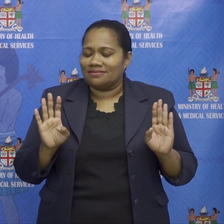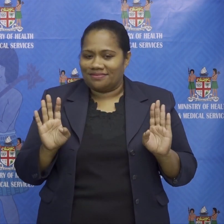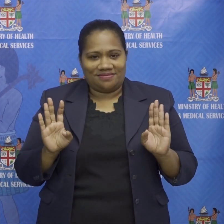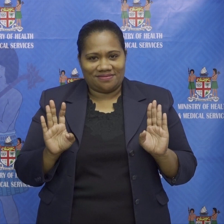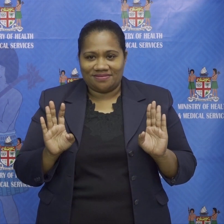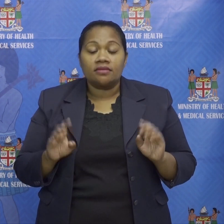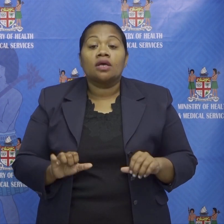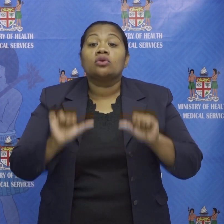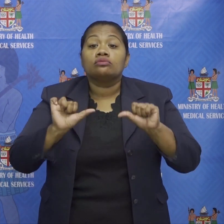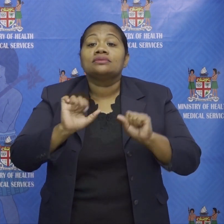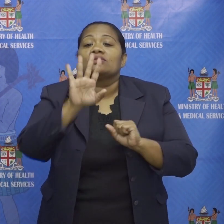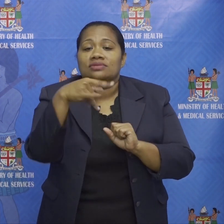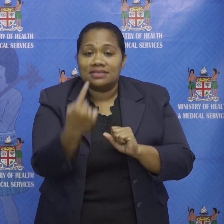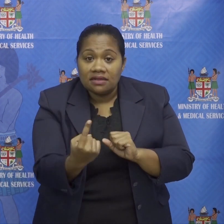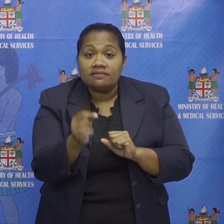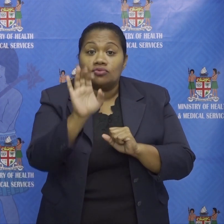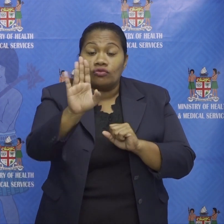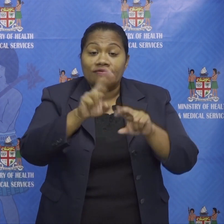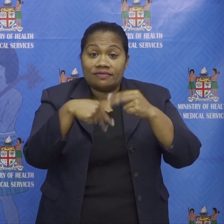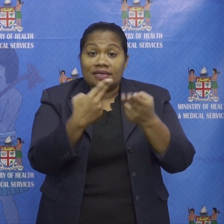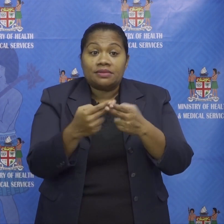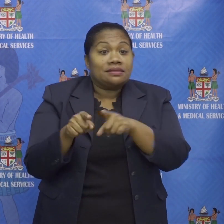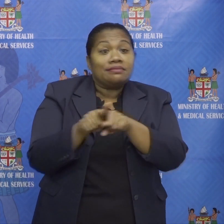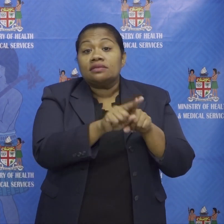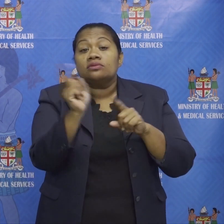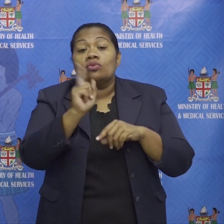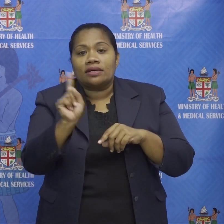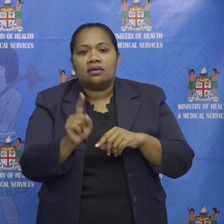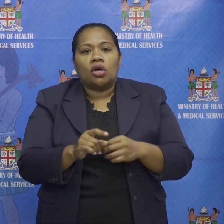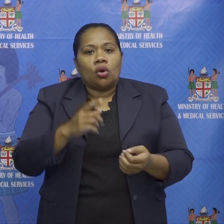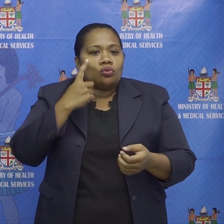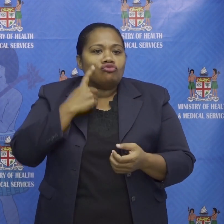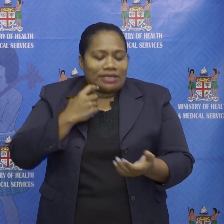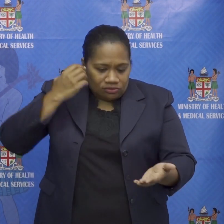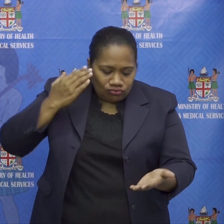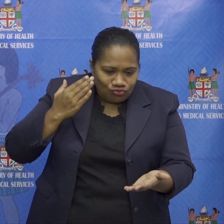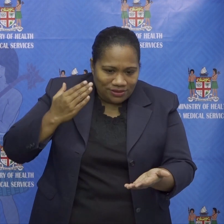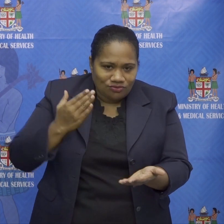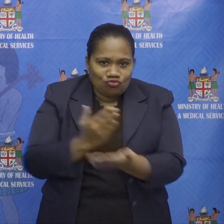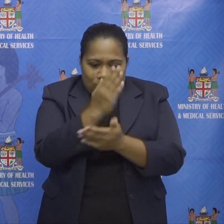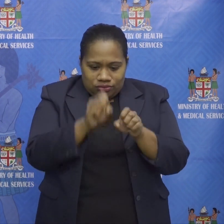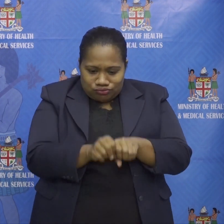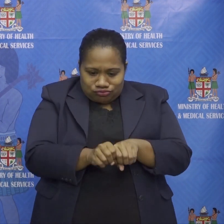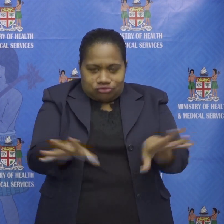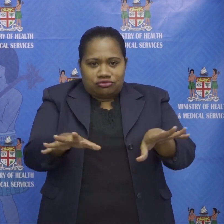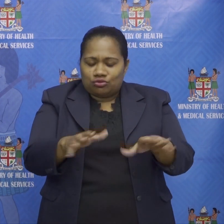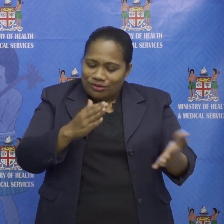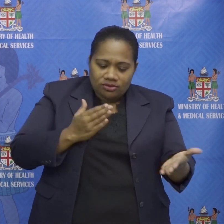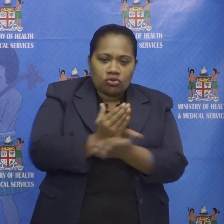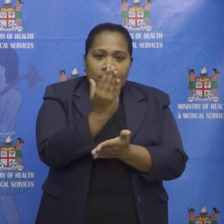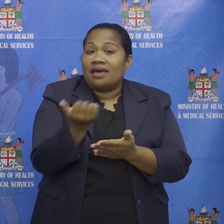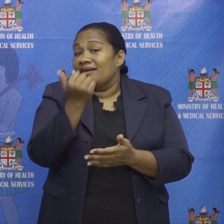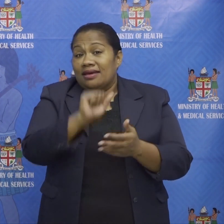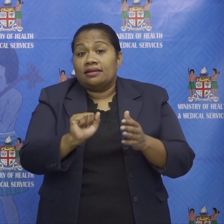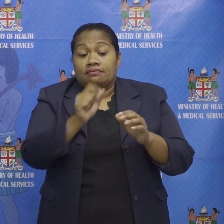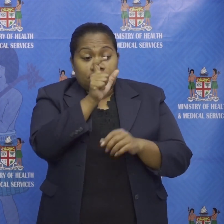and your family means denying this virus any opportunity to spread any person to person contact outside your household